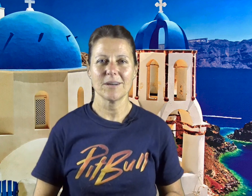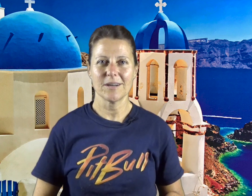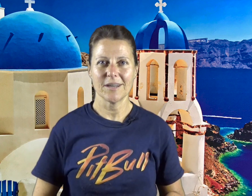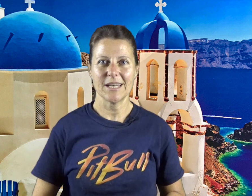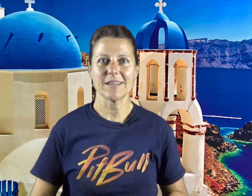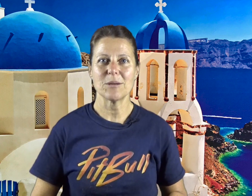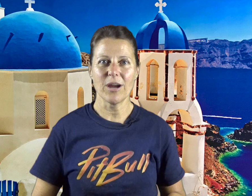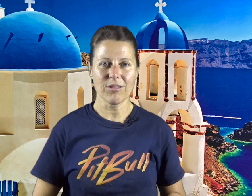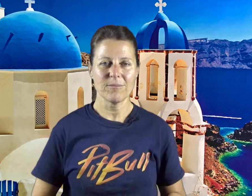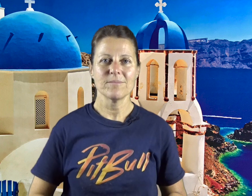another deep breath